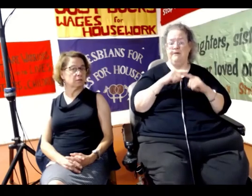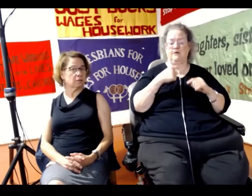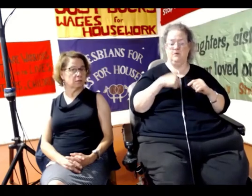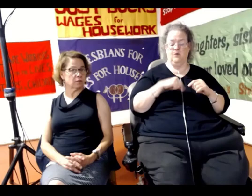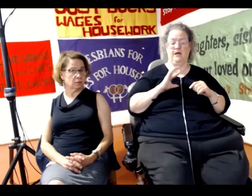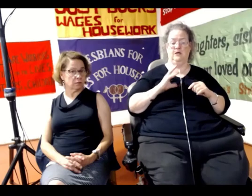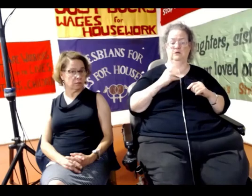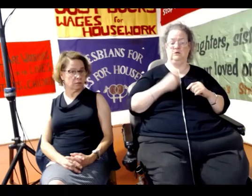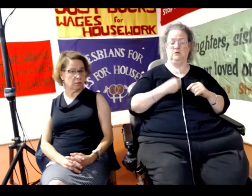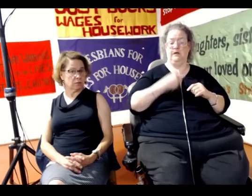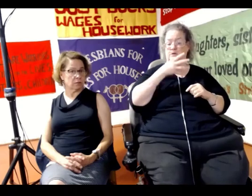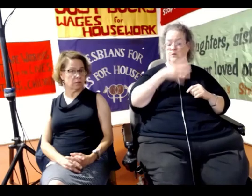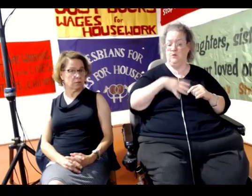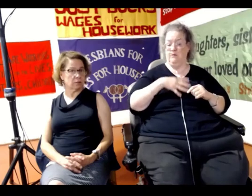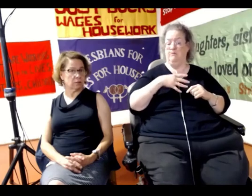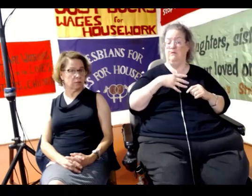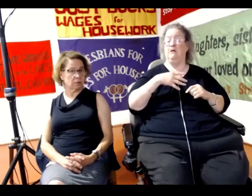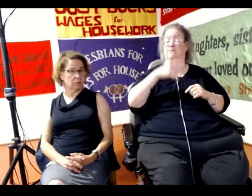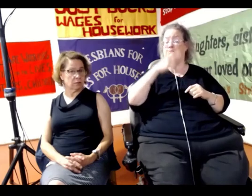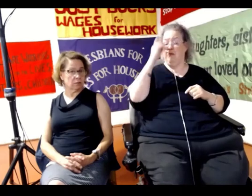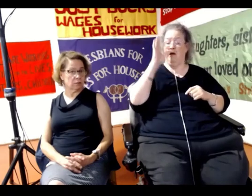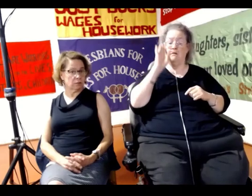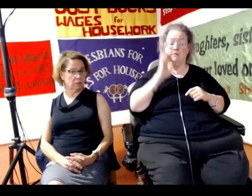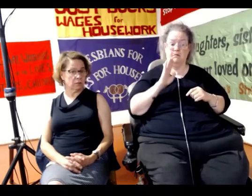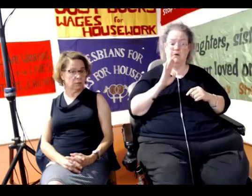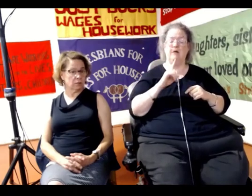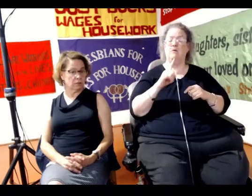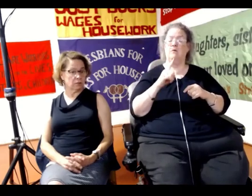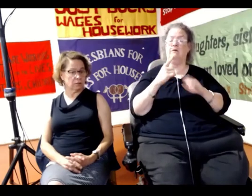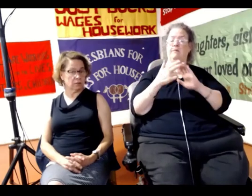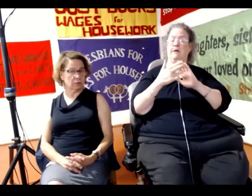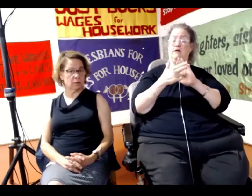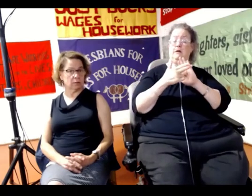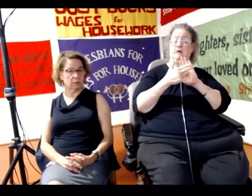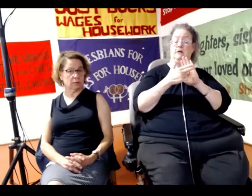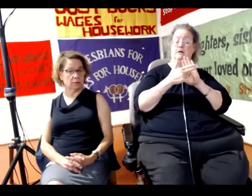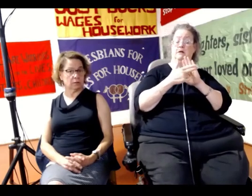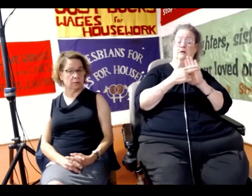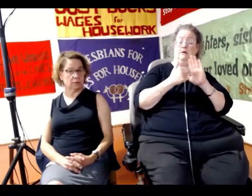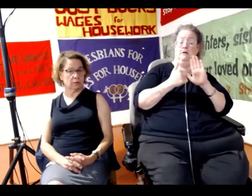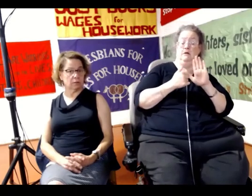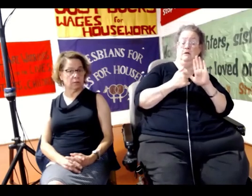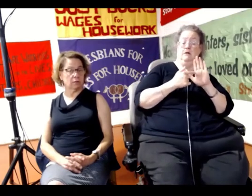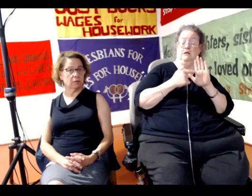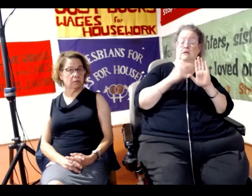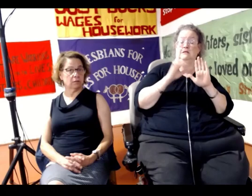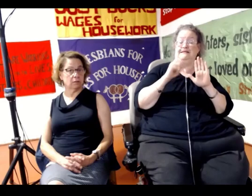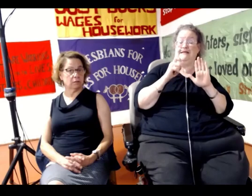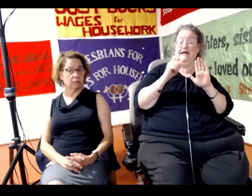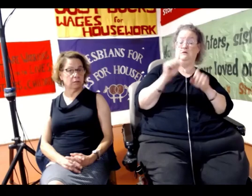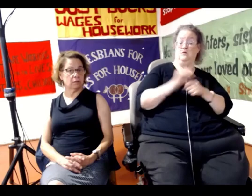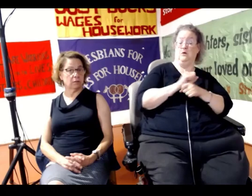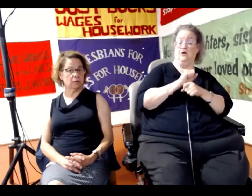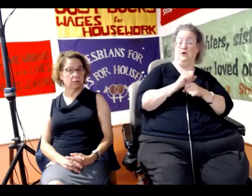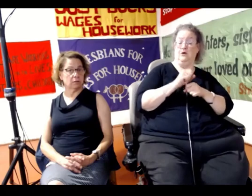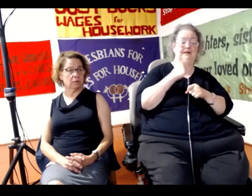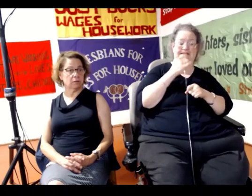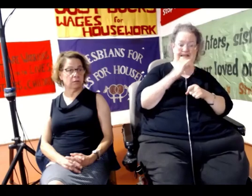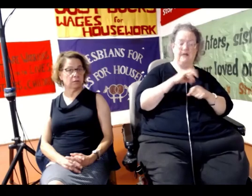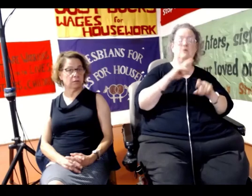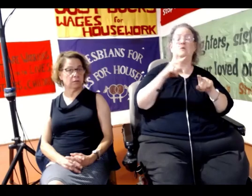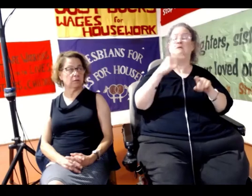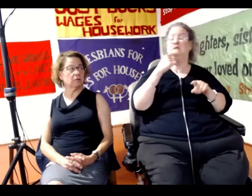trans women of color, are being wrongly mistaken for sex workers. We're saying the whole law is bad,